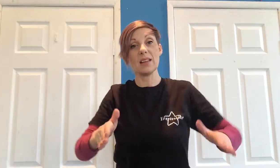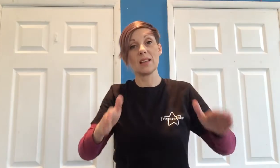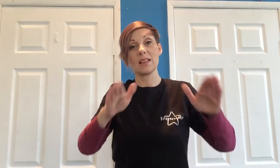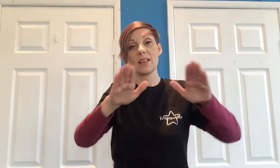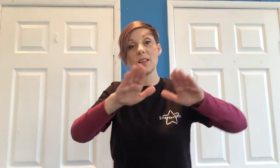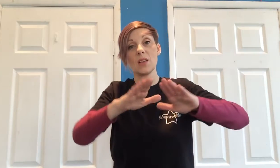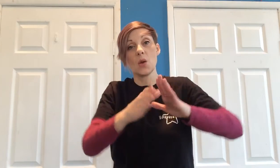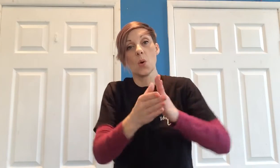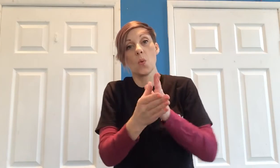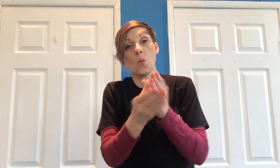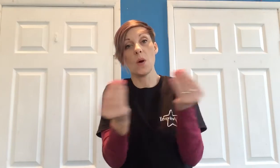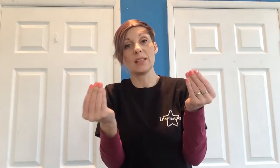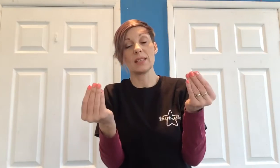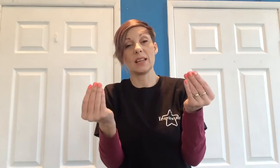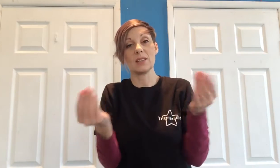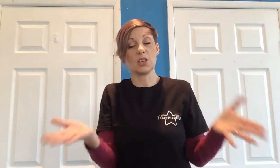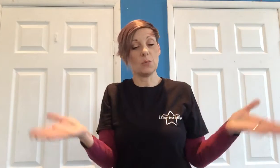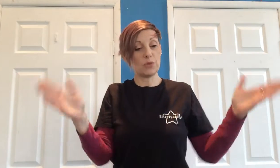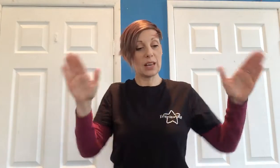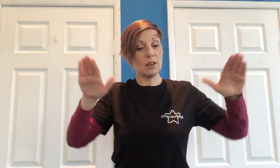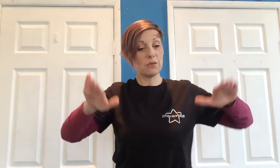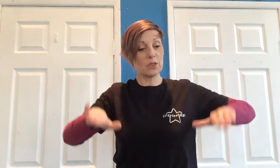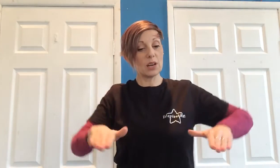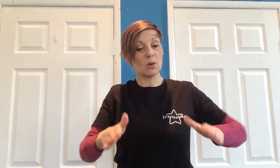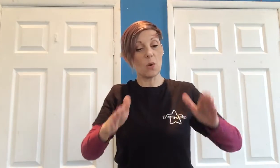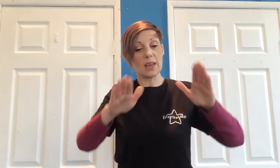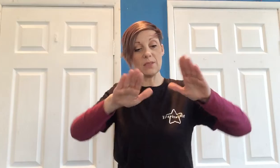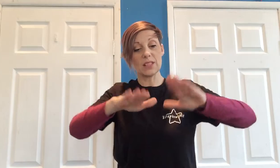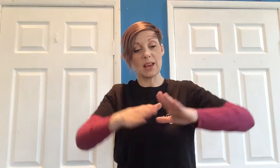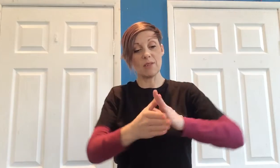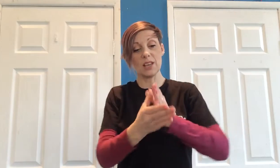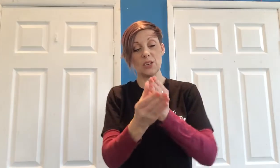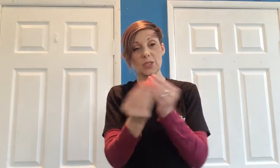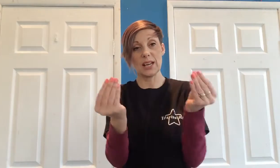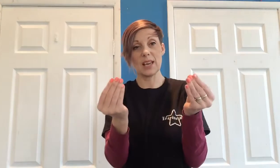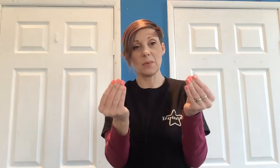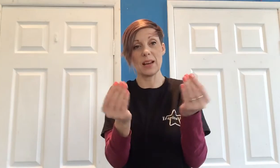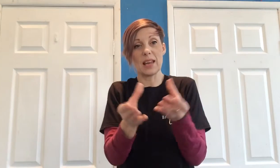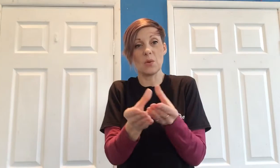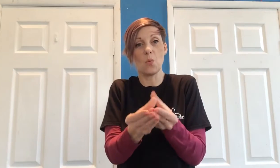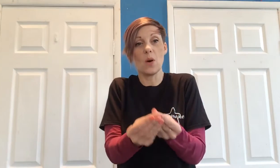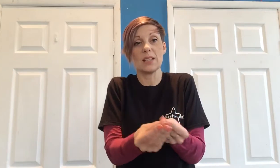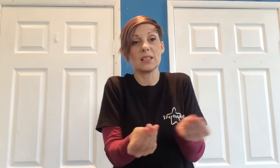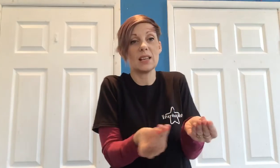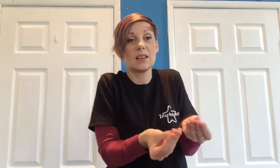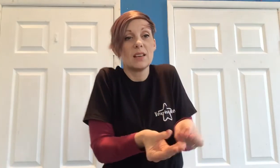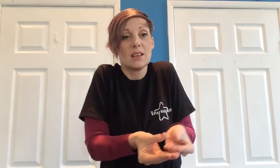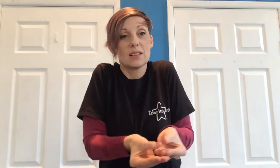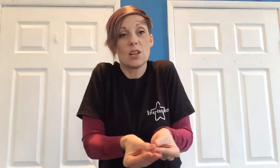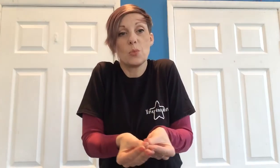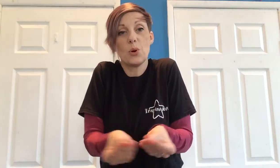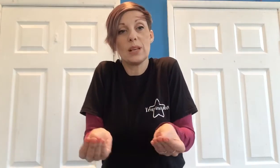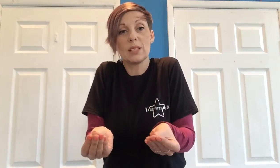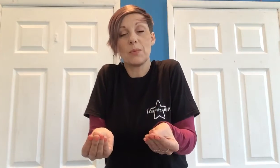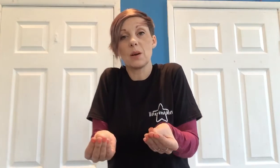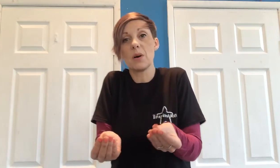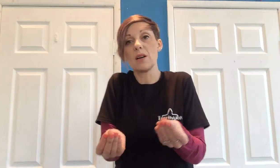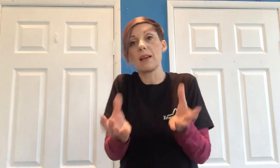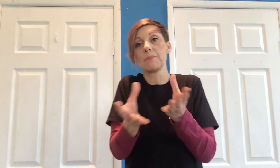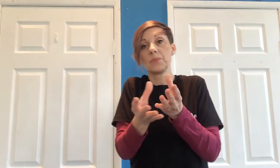wasting so you bring it in for the little waves there and then you take it away again wasting like you're pulling something apart they're